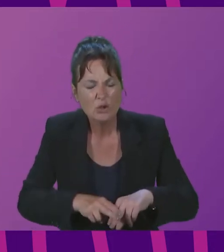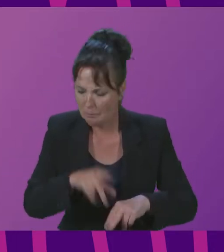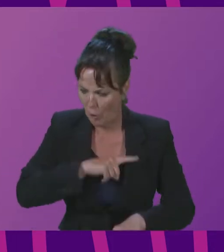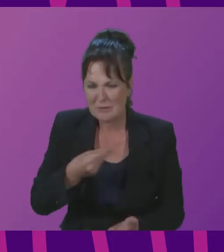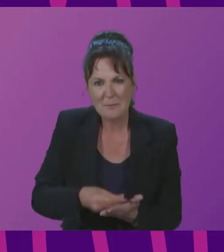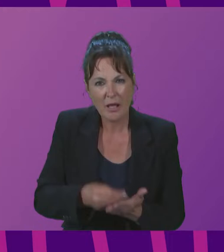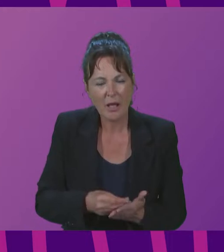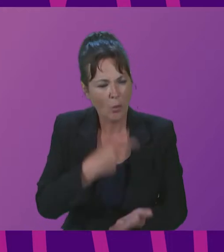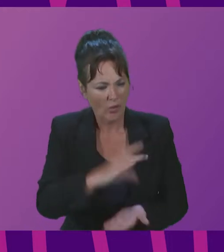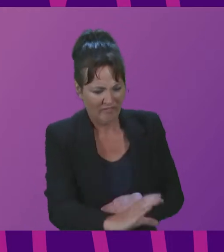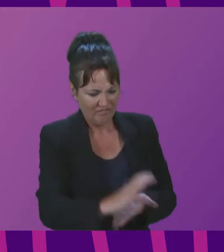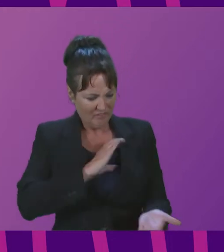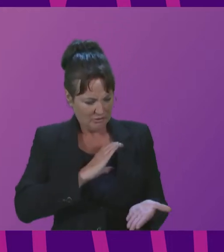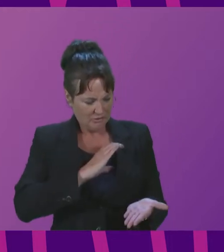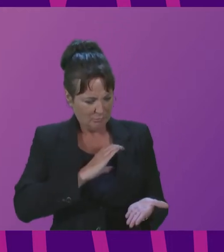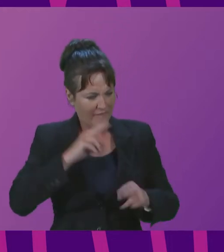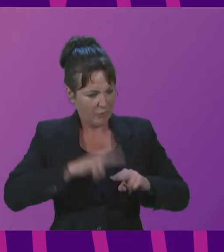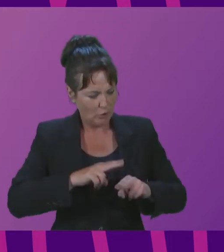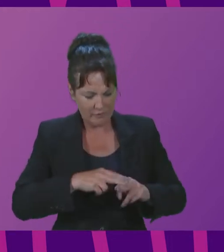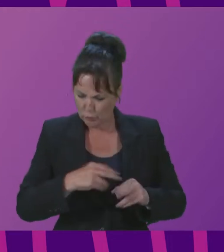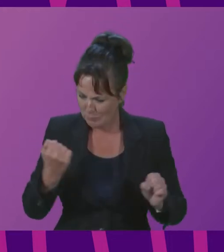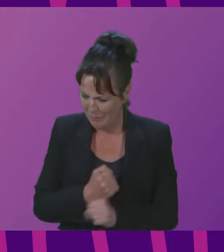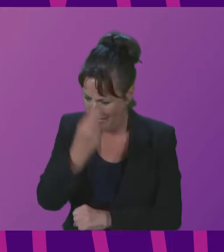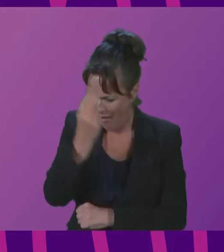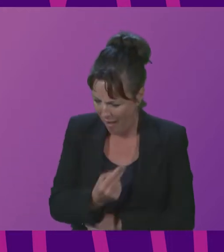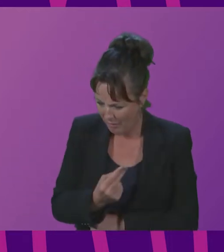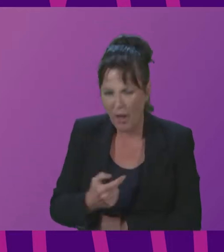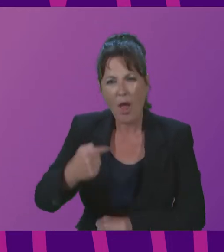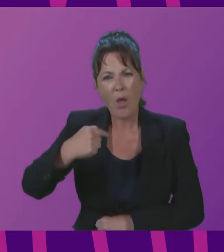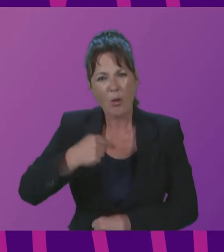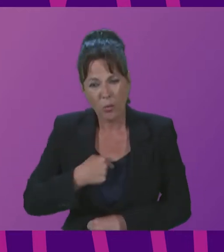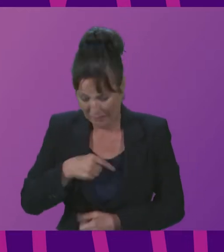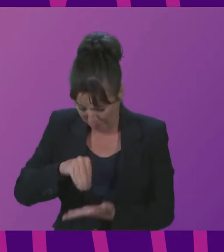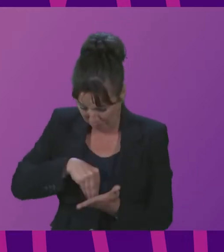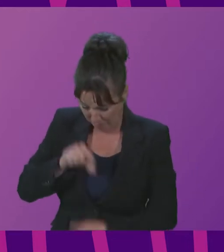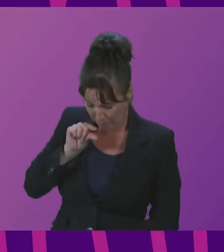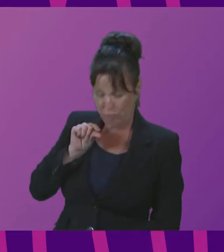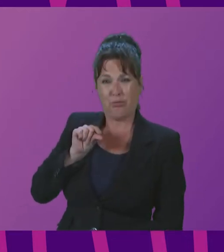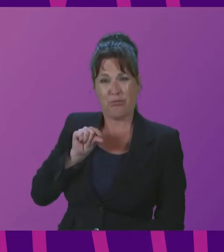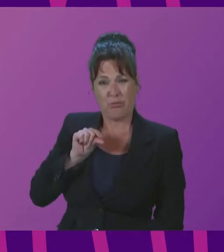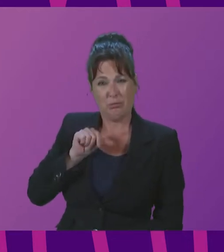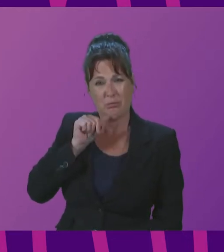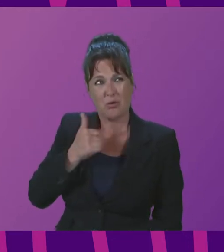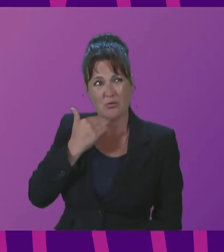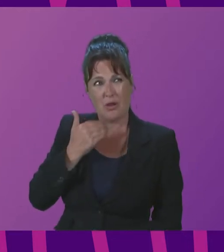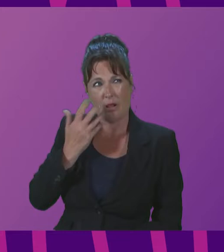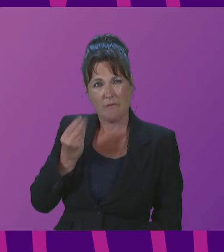funded by fossil fuels to make up that's money we get exploited because we don't have enough money